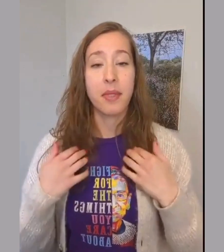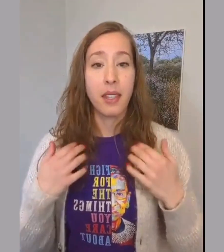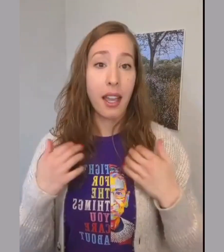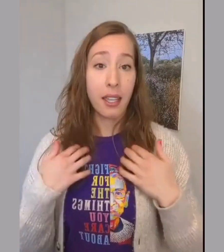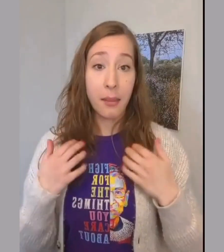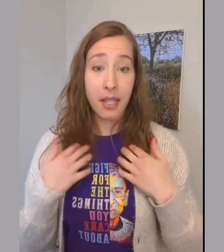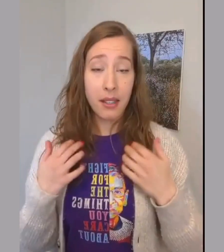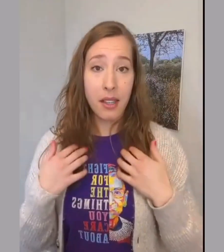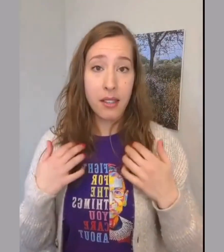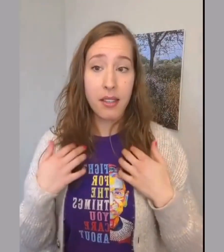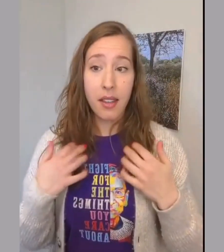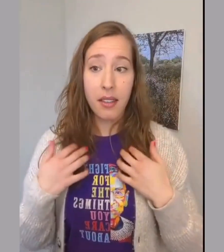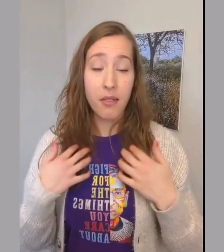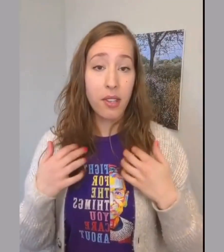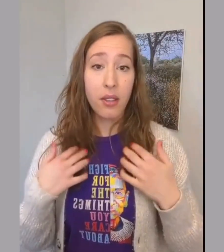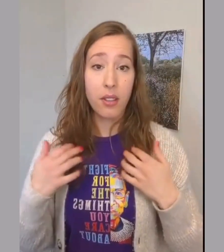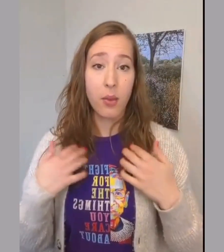It makes sense that they feel this way.